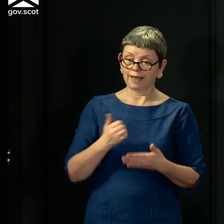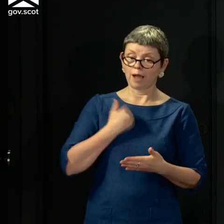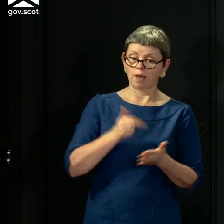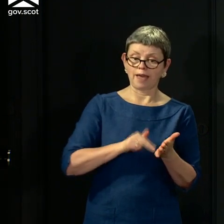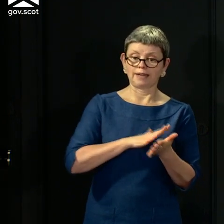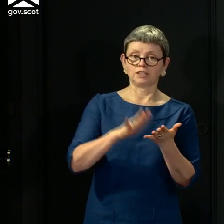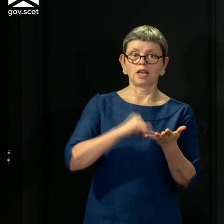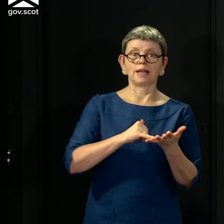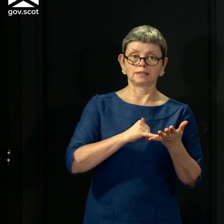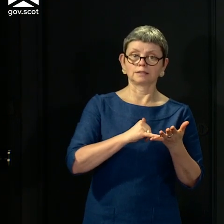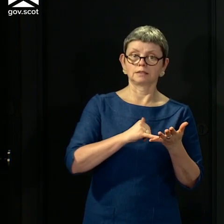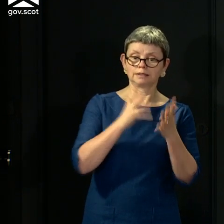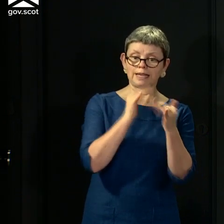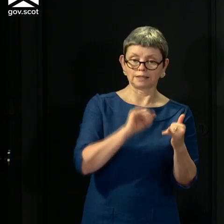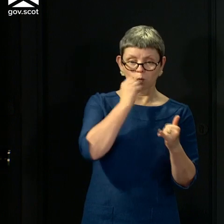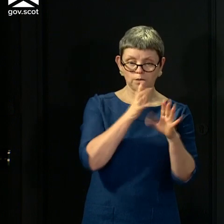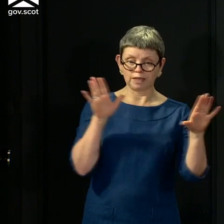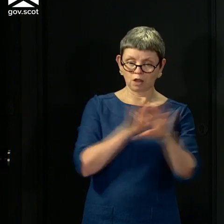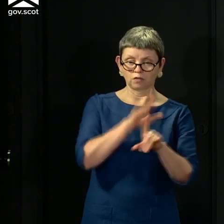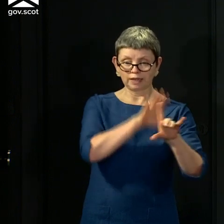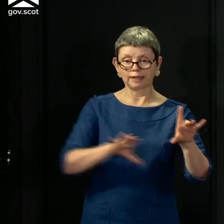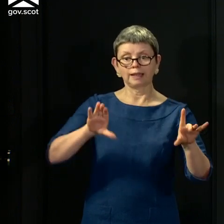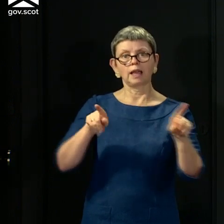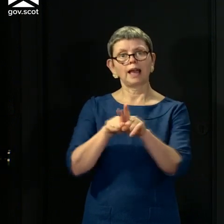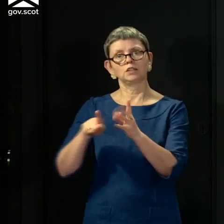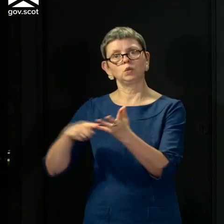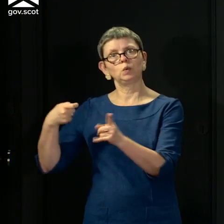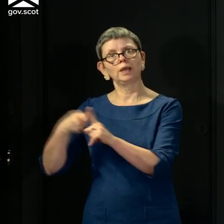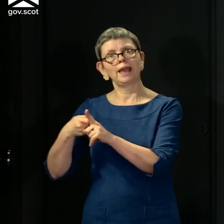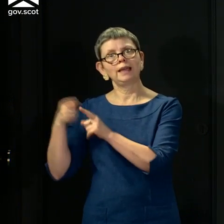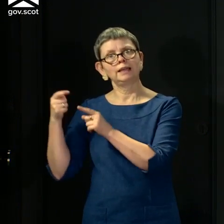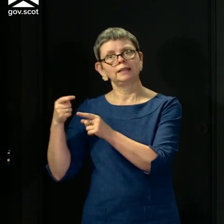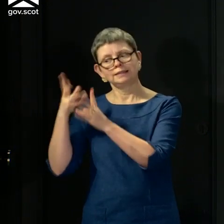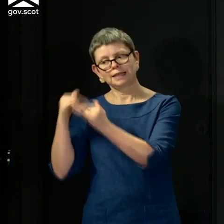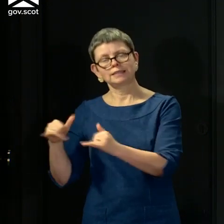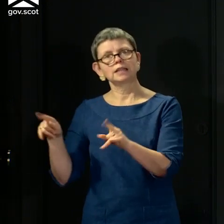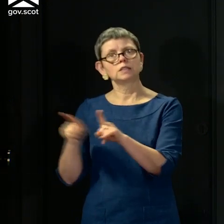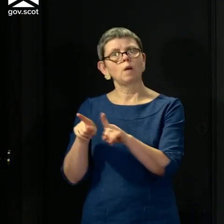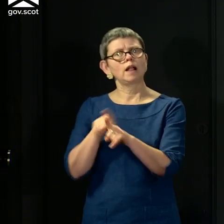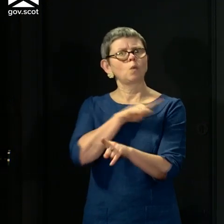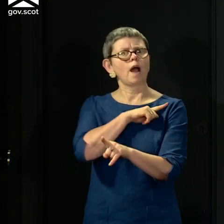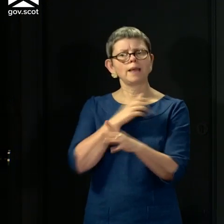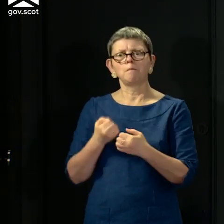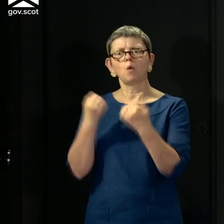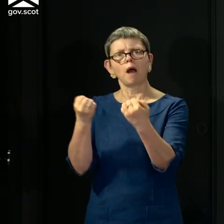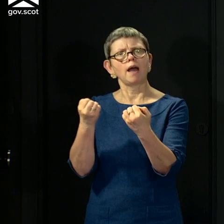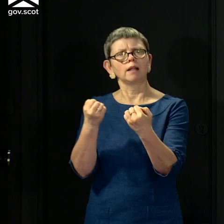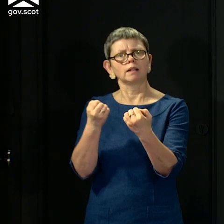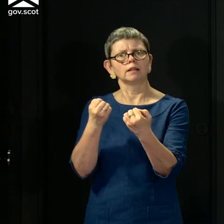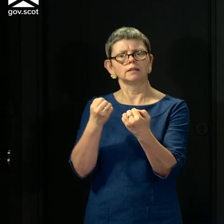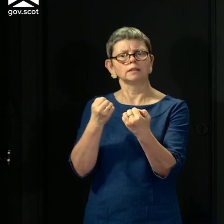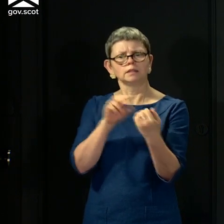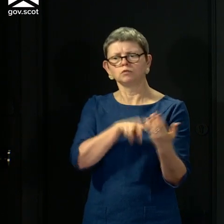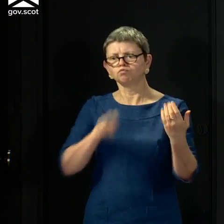network in Scotland. We're also doing it as part of the UK-wide system. So mobile testing units are now starting to operate in different